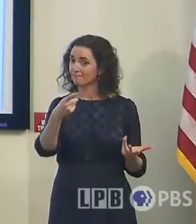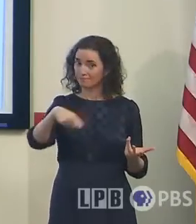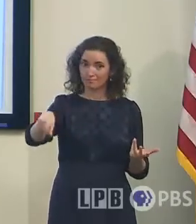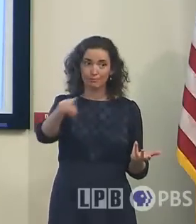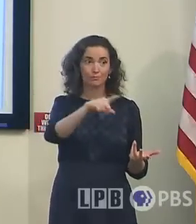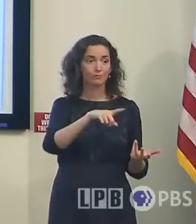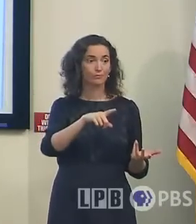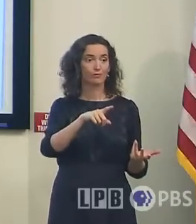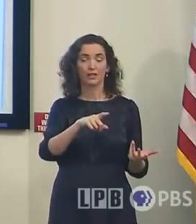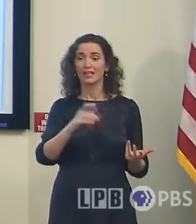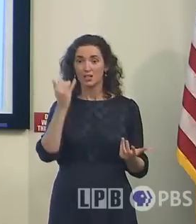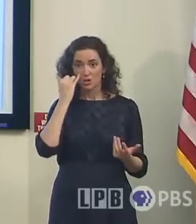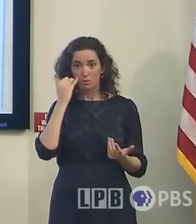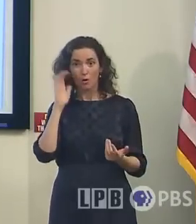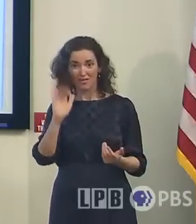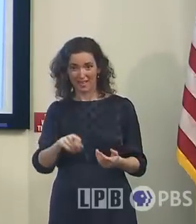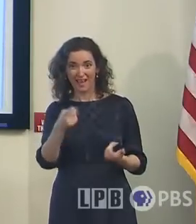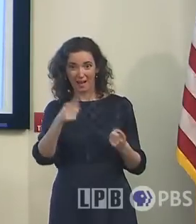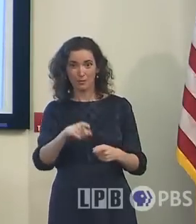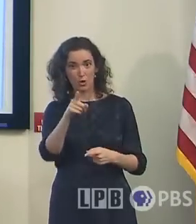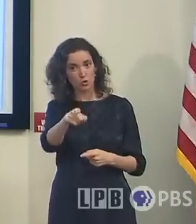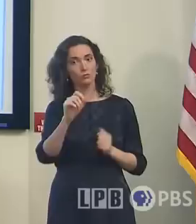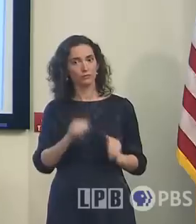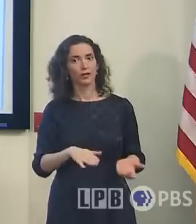you at severe risk for loss of life.